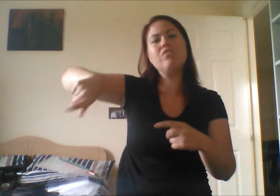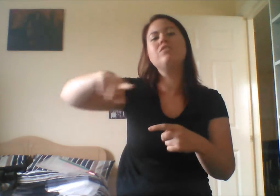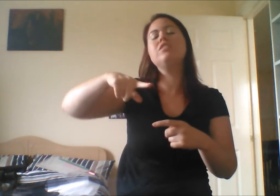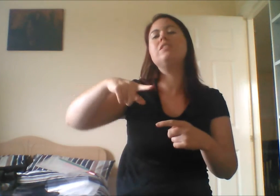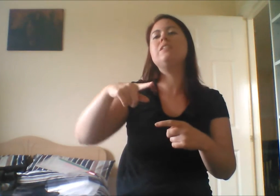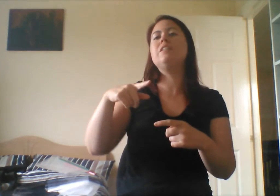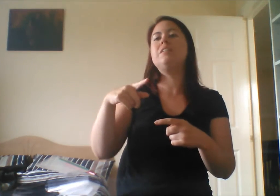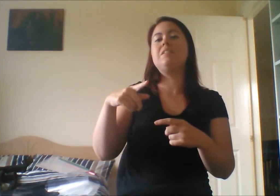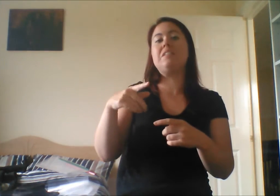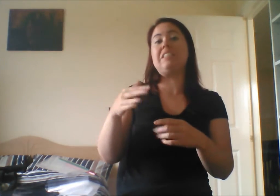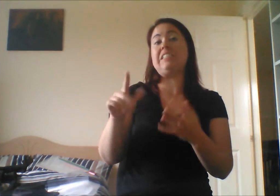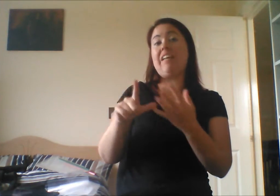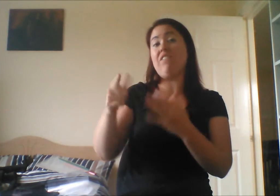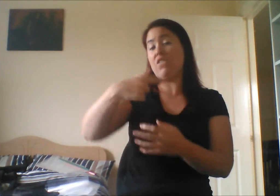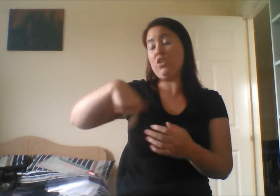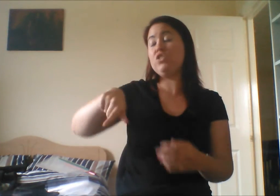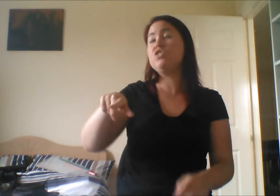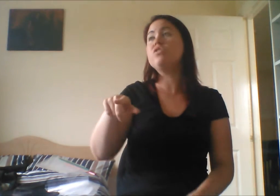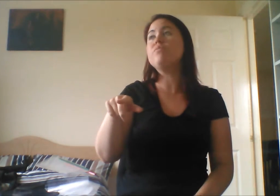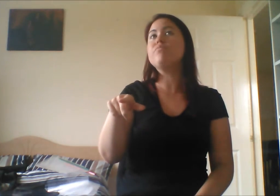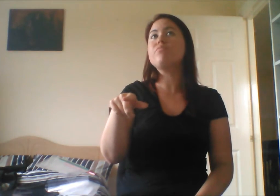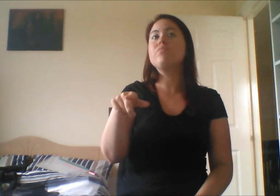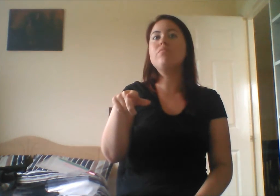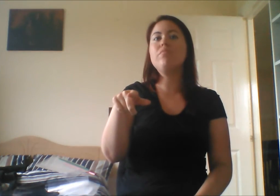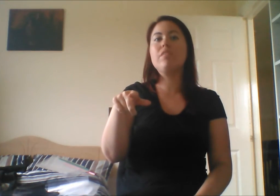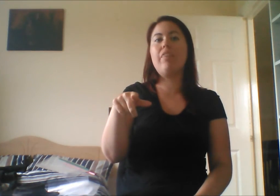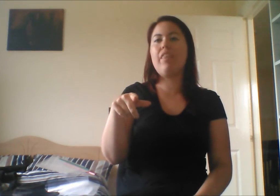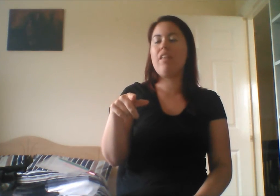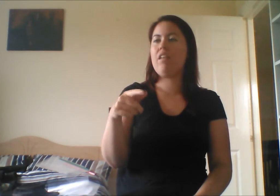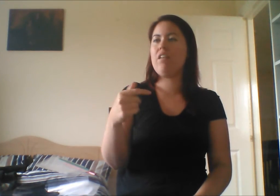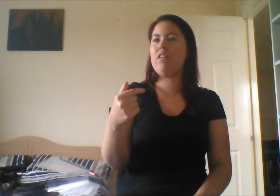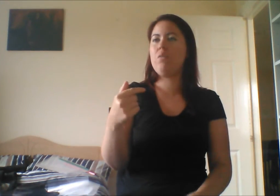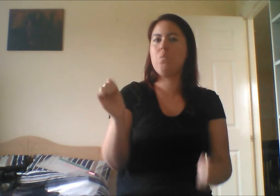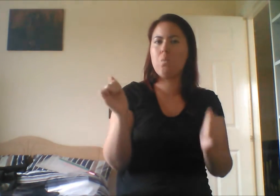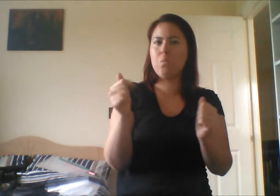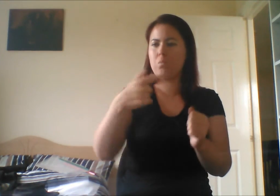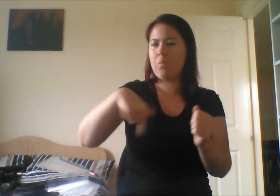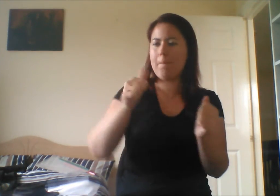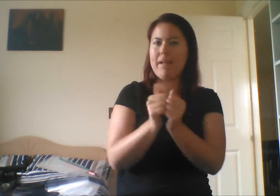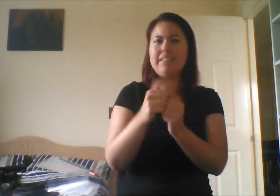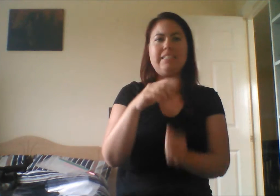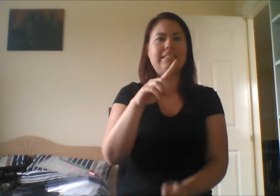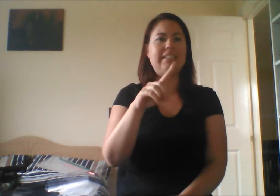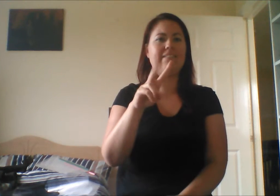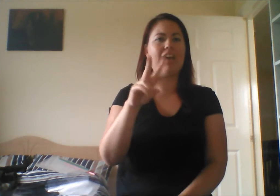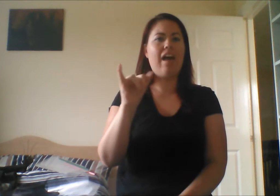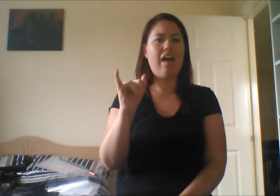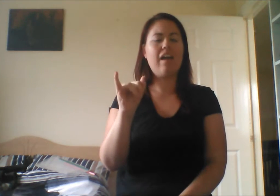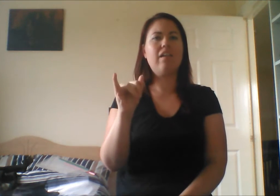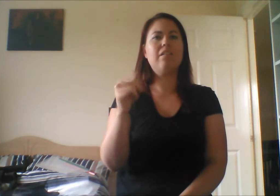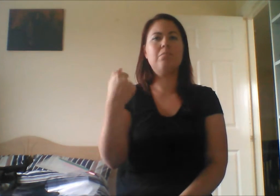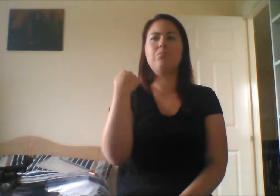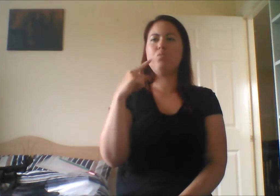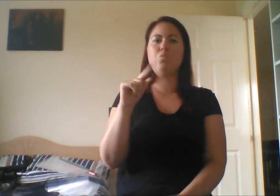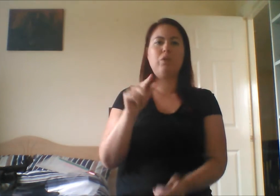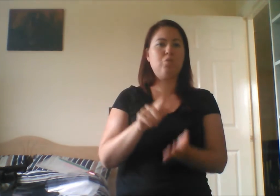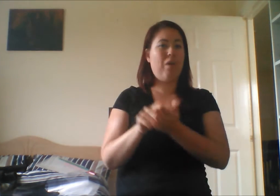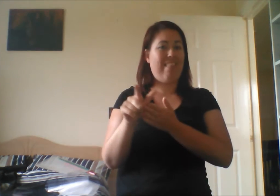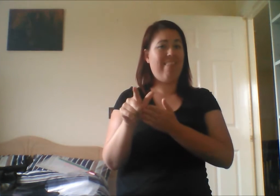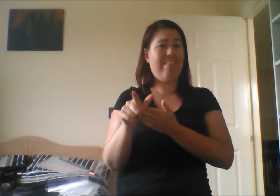doing the swim as well. And so, we met in the Deaf Village, Ireland, in 2012, and we decided that we were